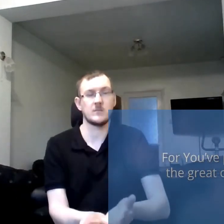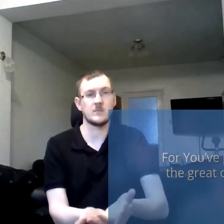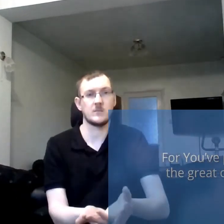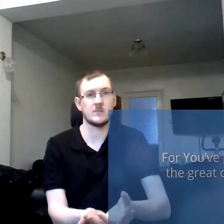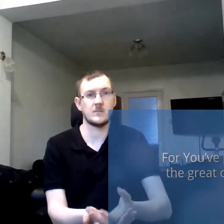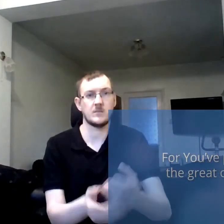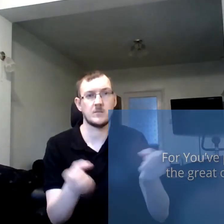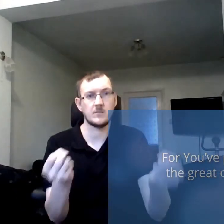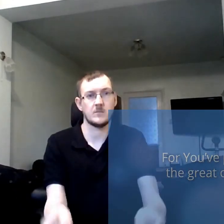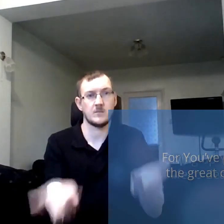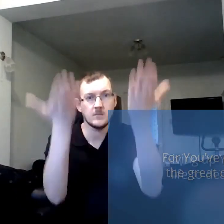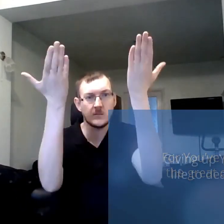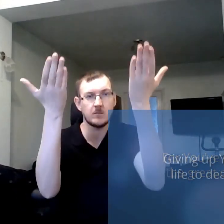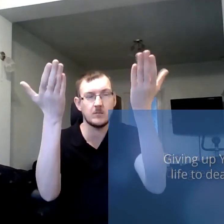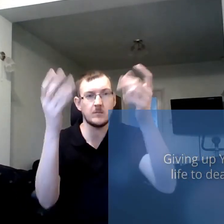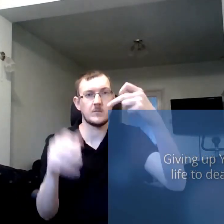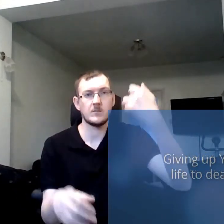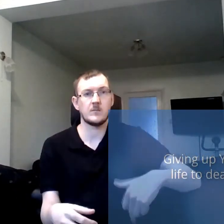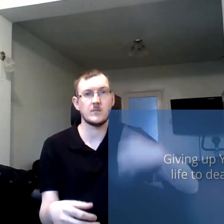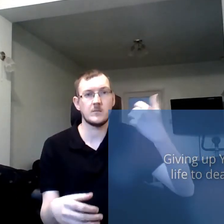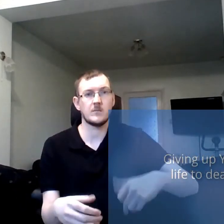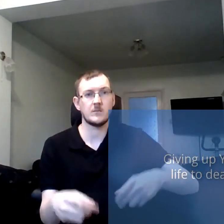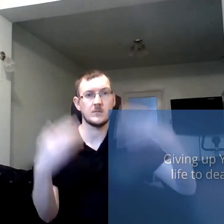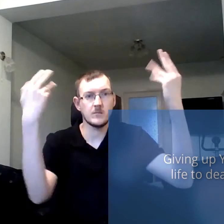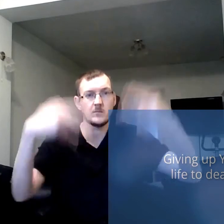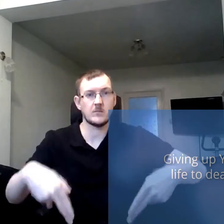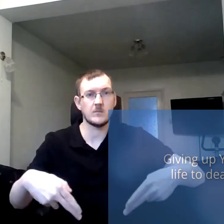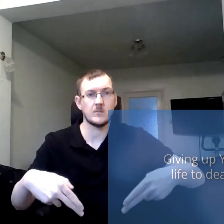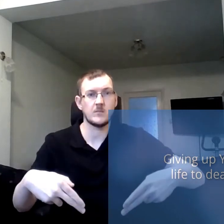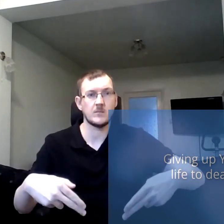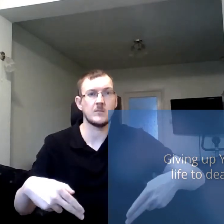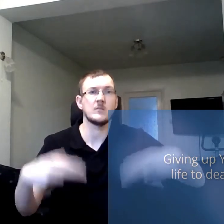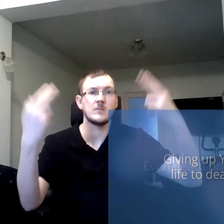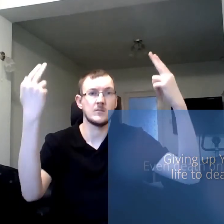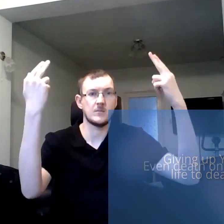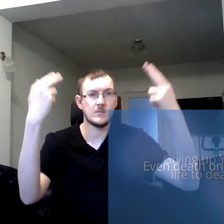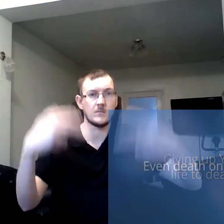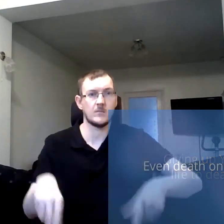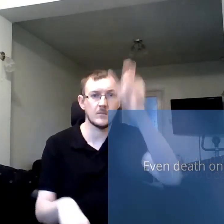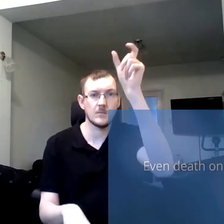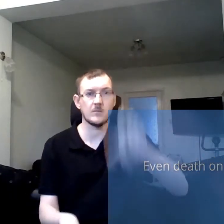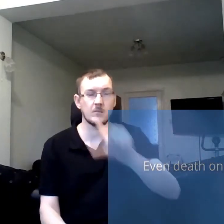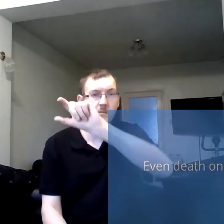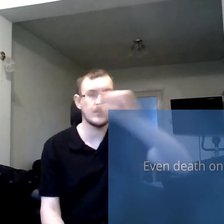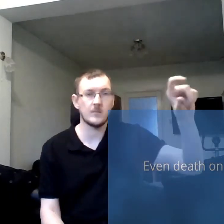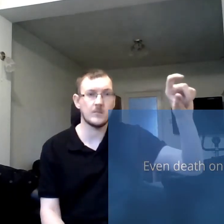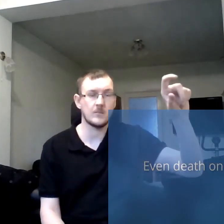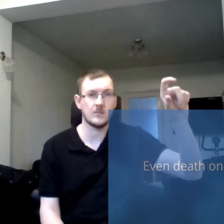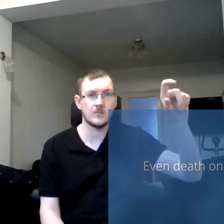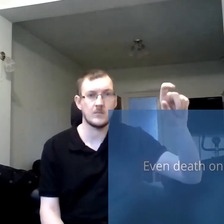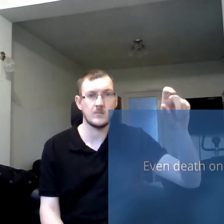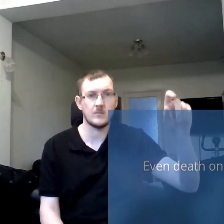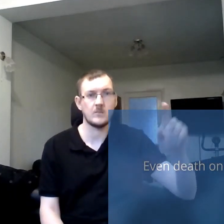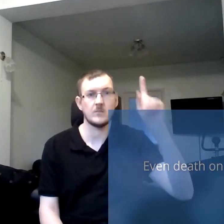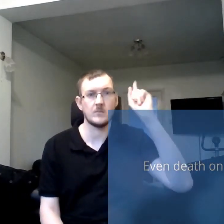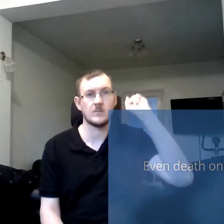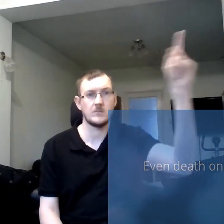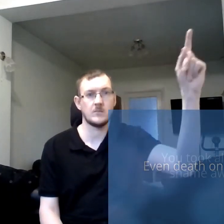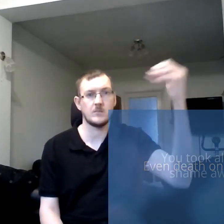You deserve my every you You deserve